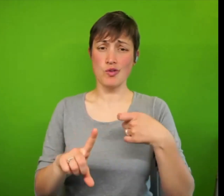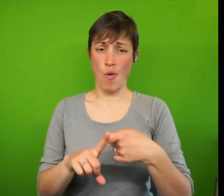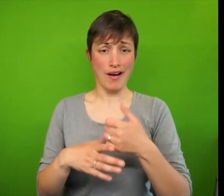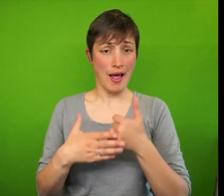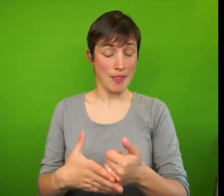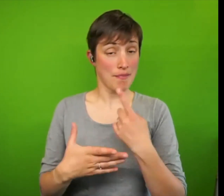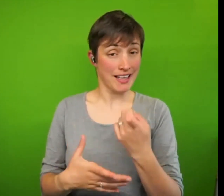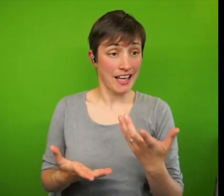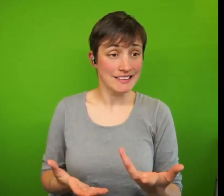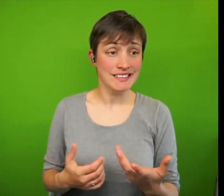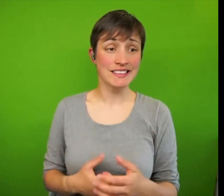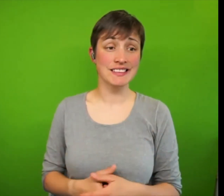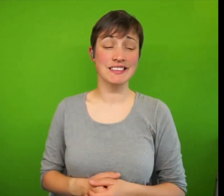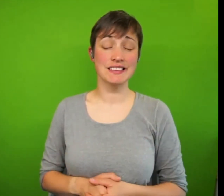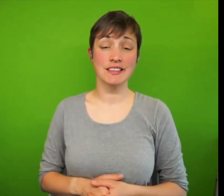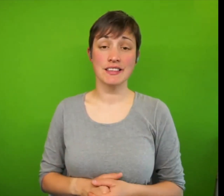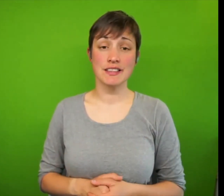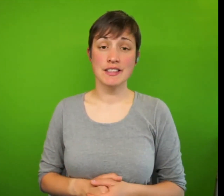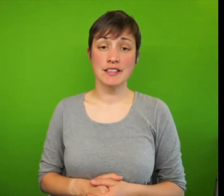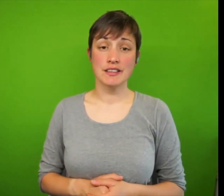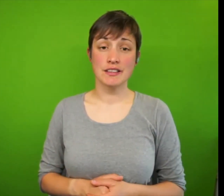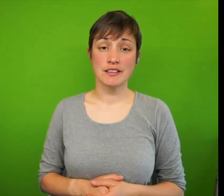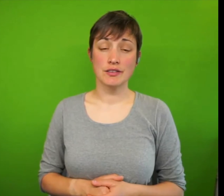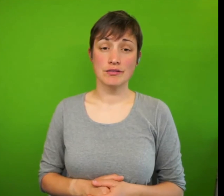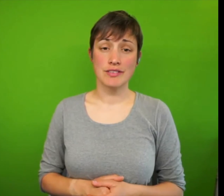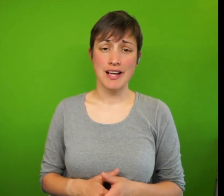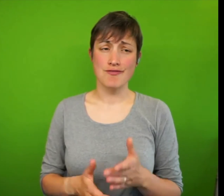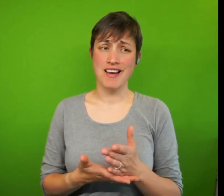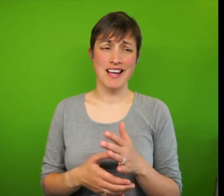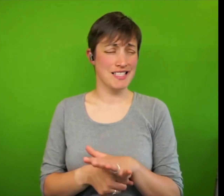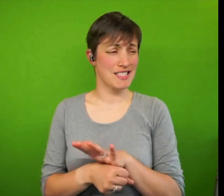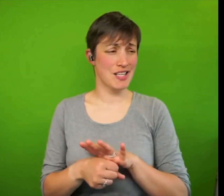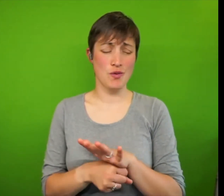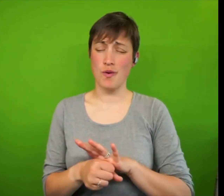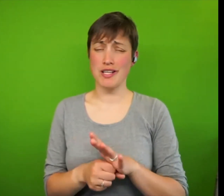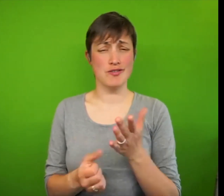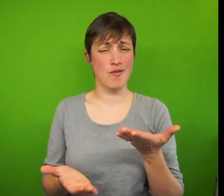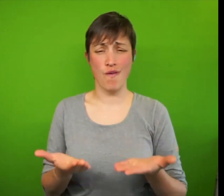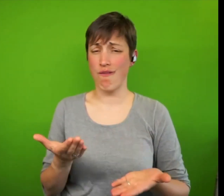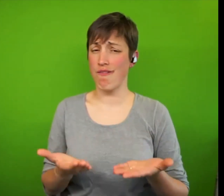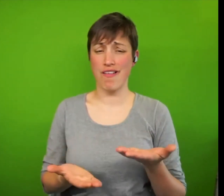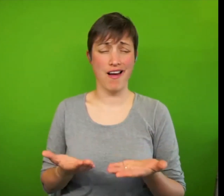I mean, it's really a most unfair situation that you've been put in.